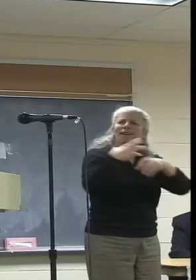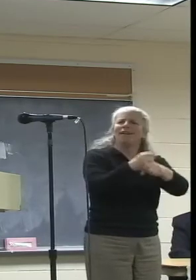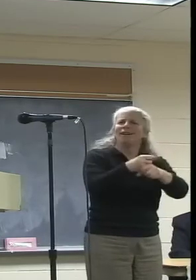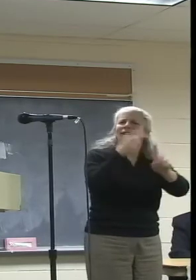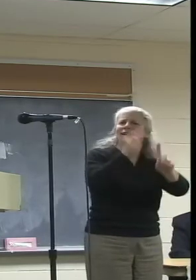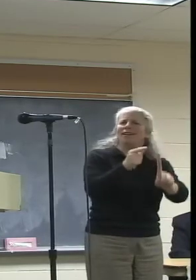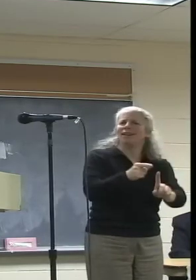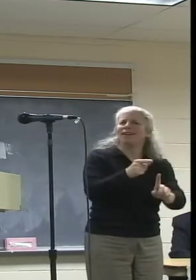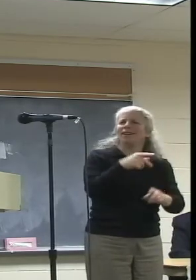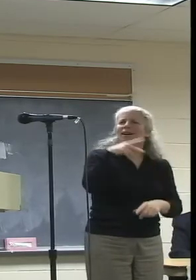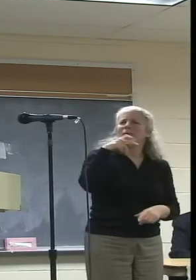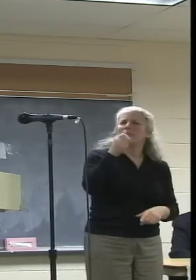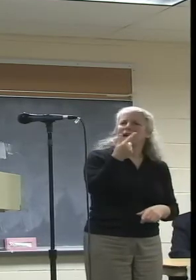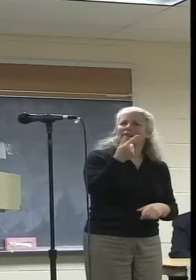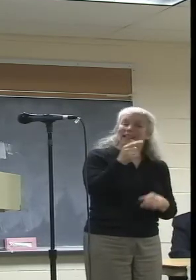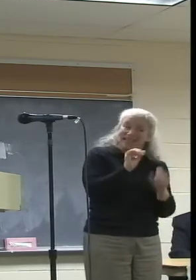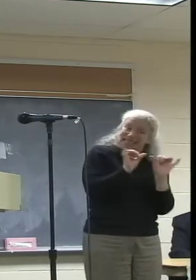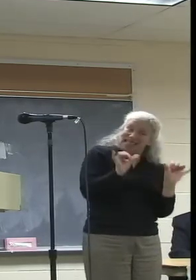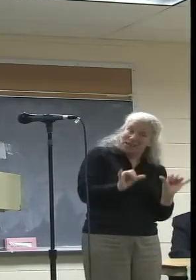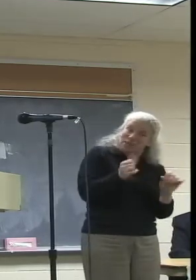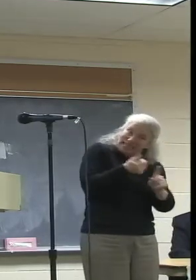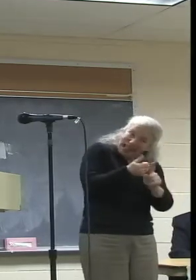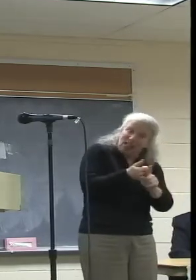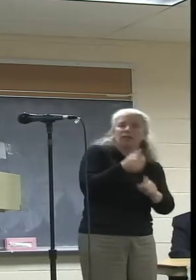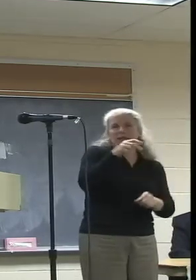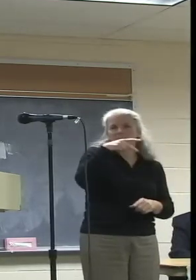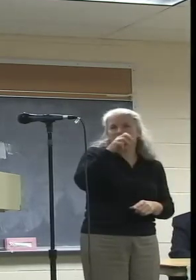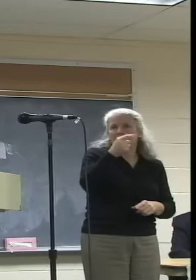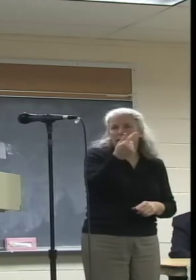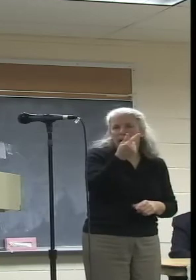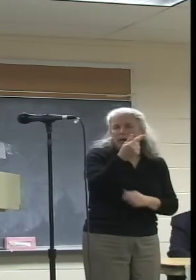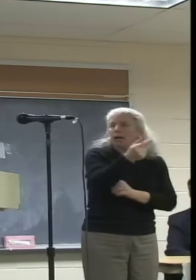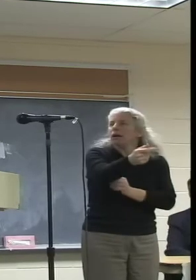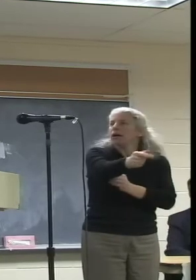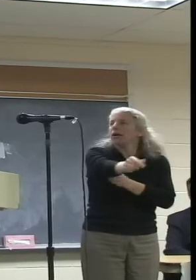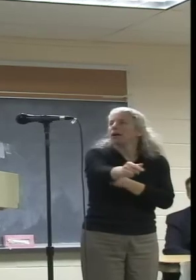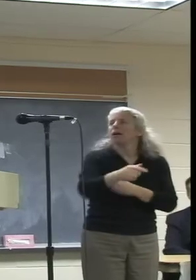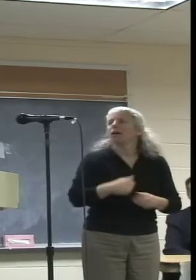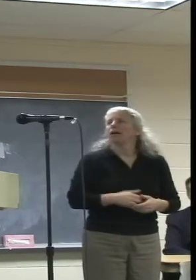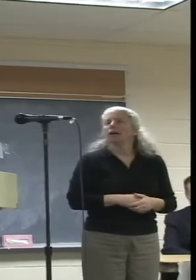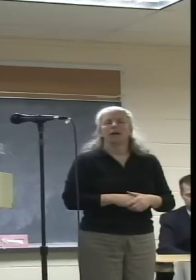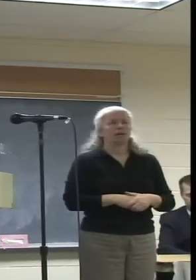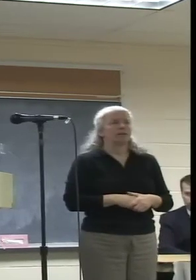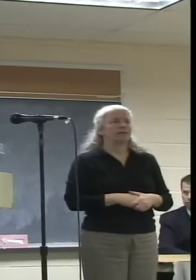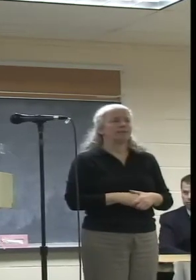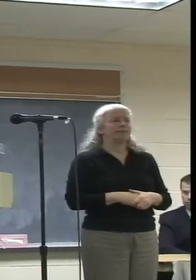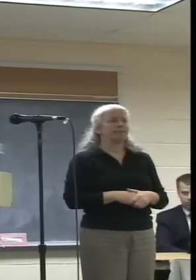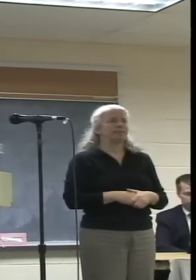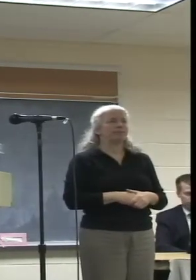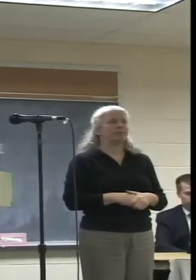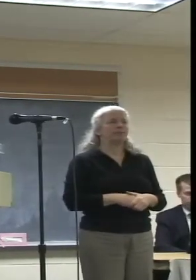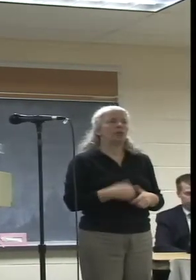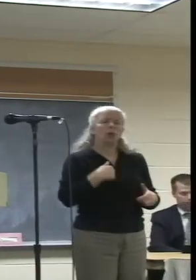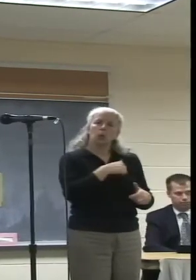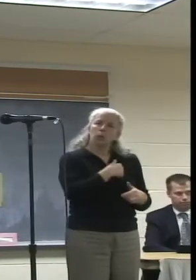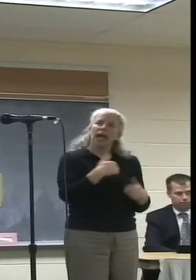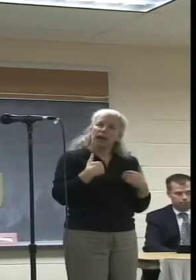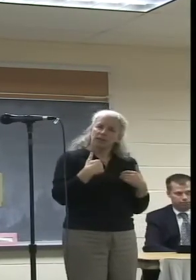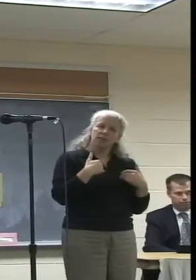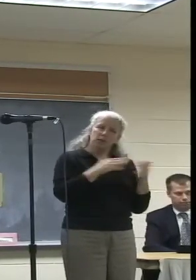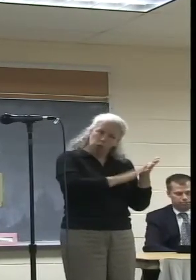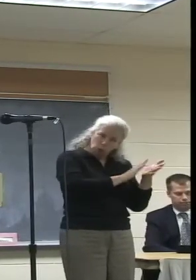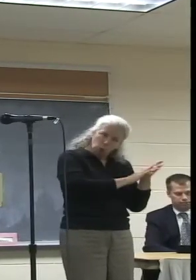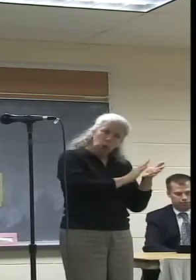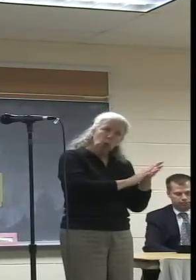this is a PEG system. It's, we are talking about, we have the education part